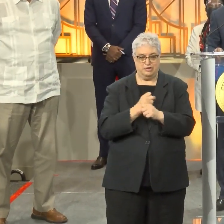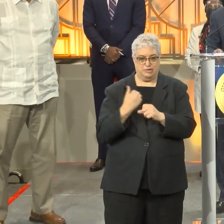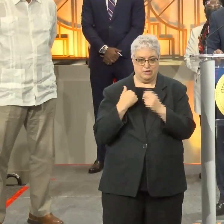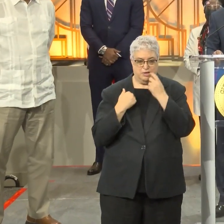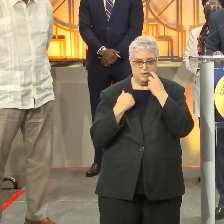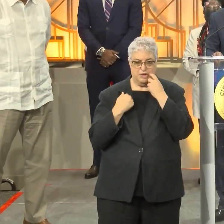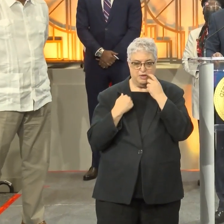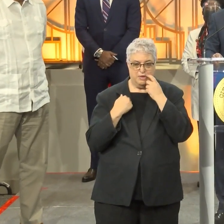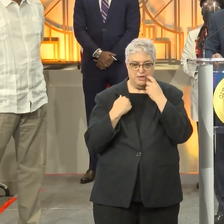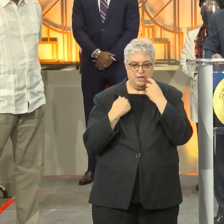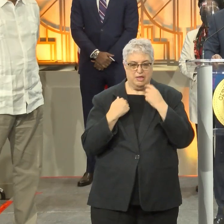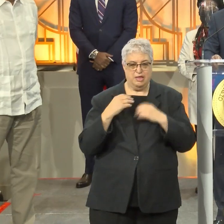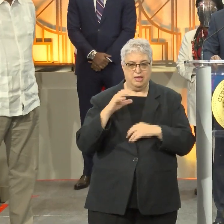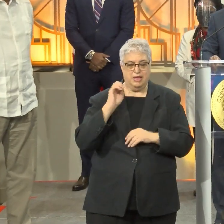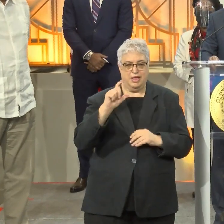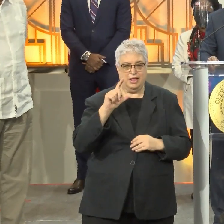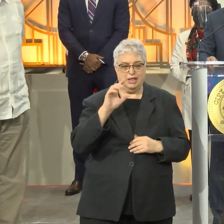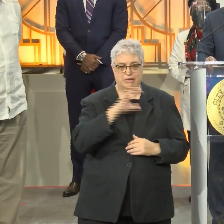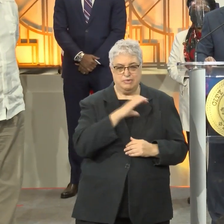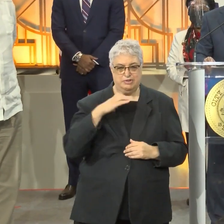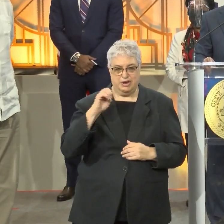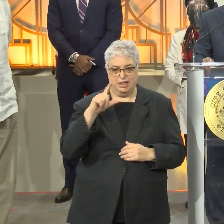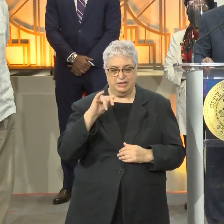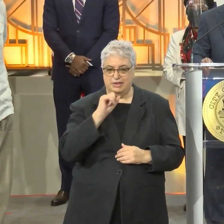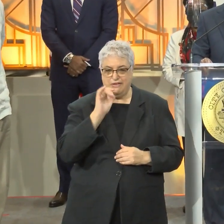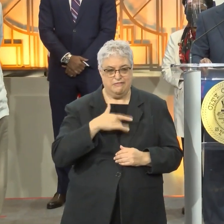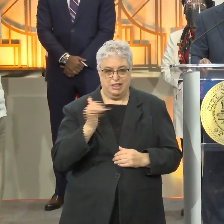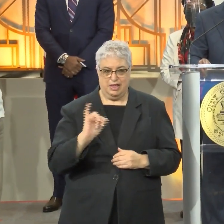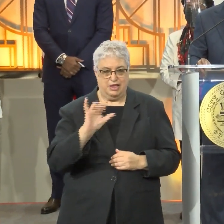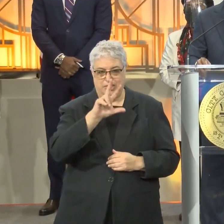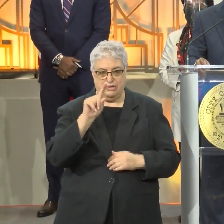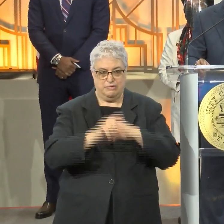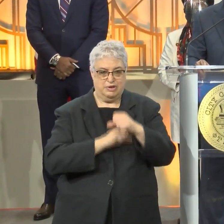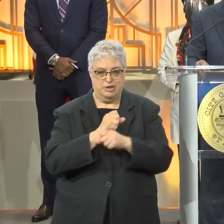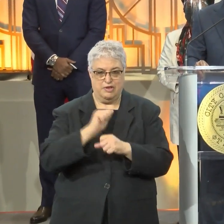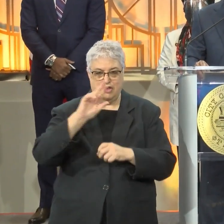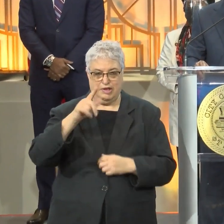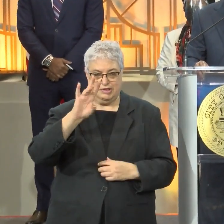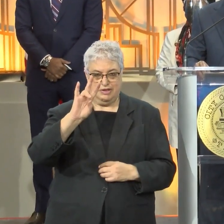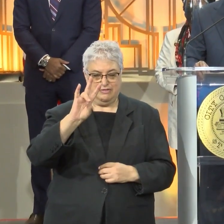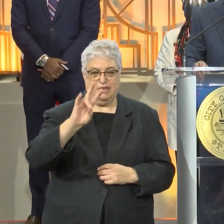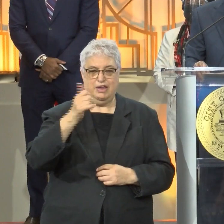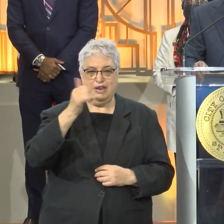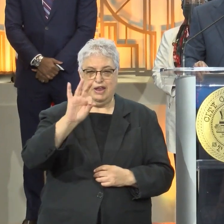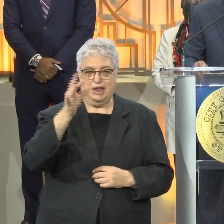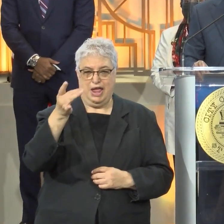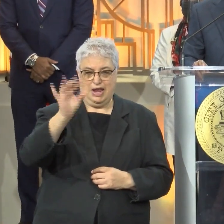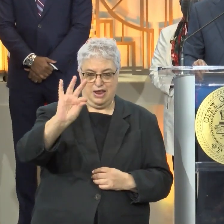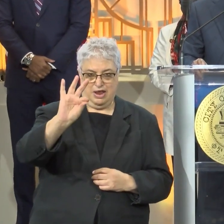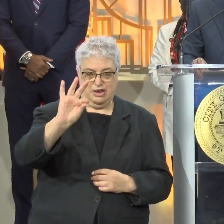Commissioner Ellis, quite frankly, doesn't seem that long ago. Thirty-one years ago, on August 7, 1989,